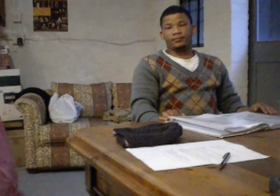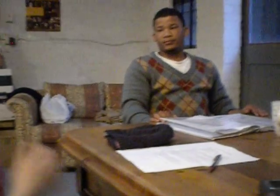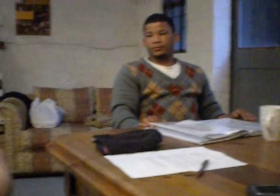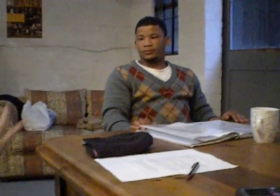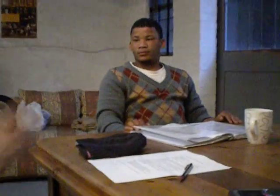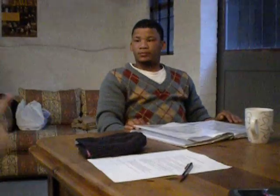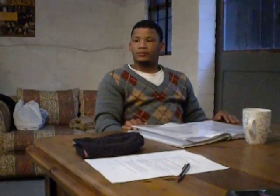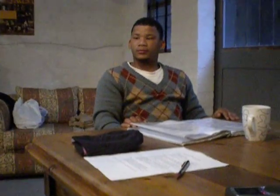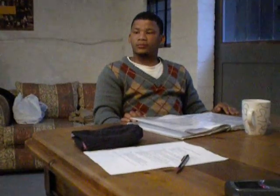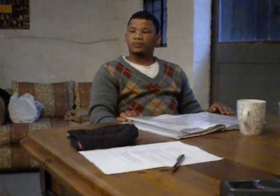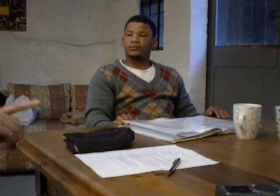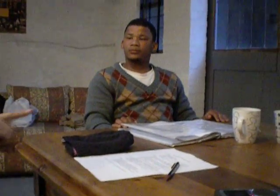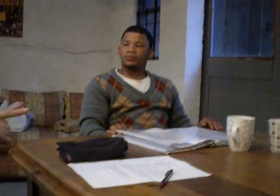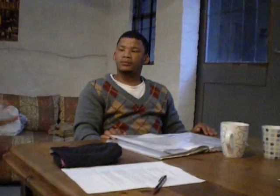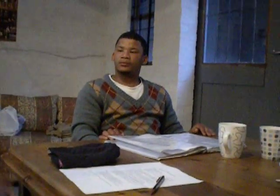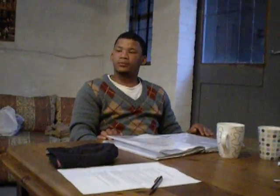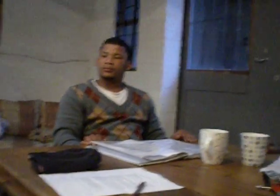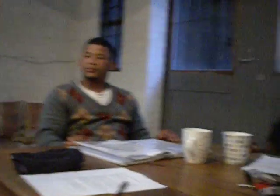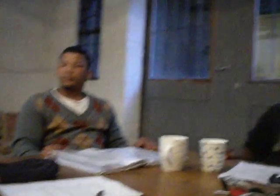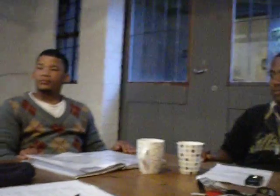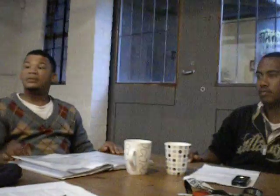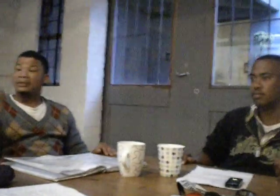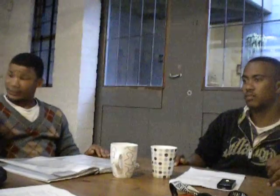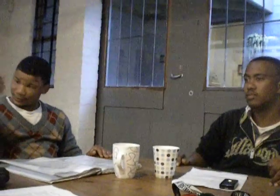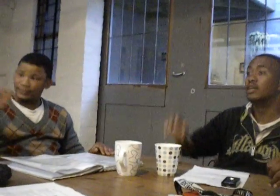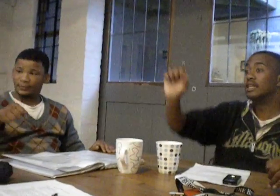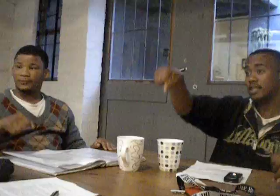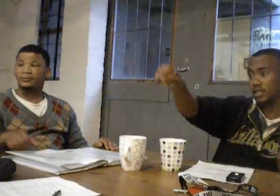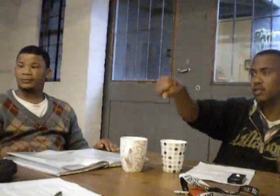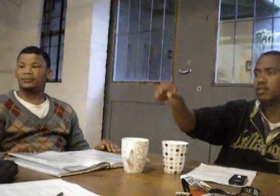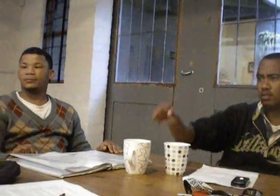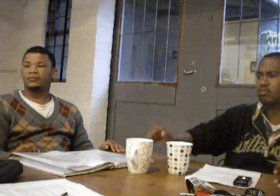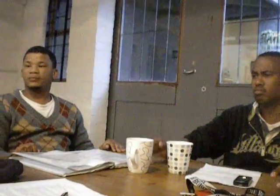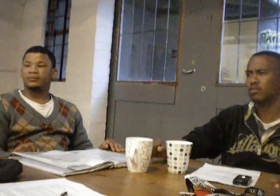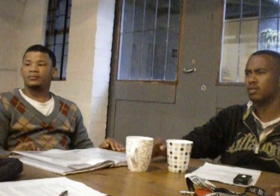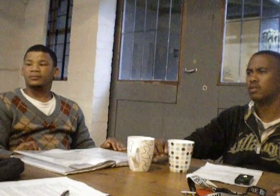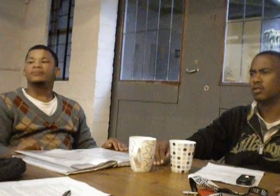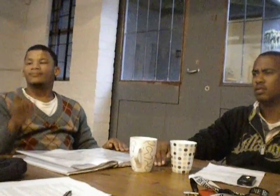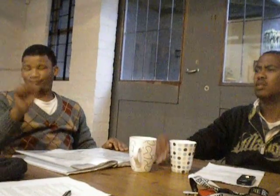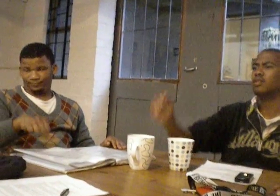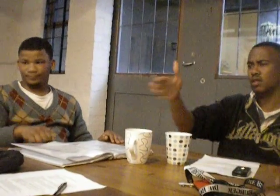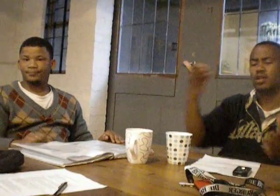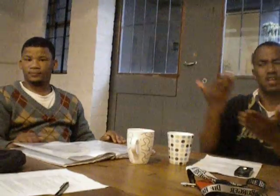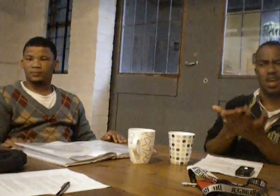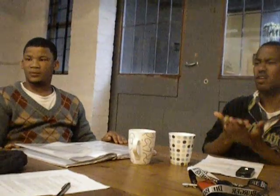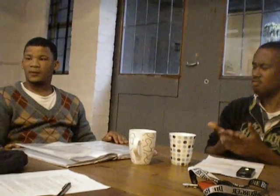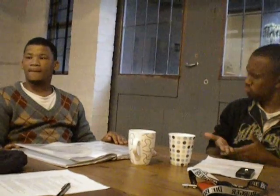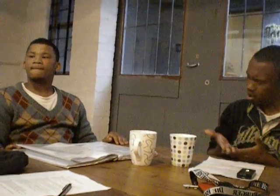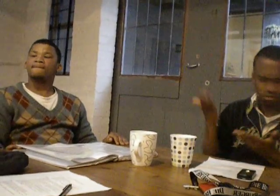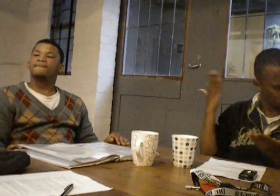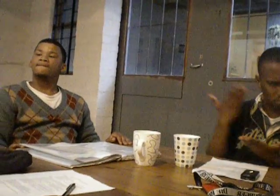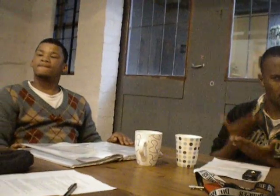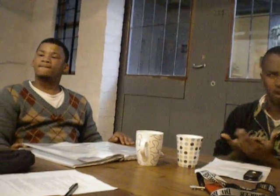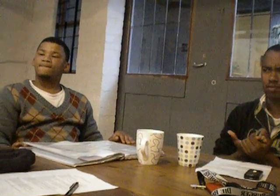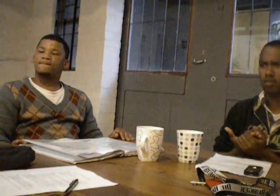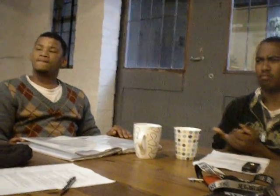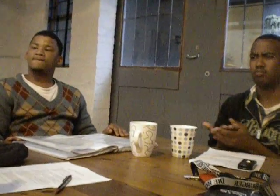same tools of working through pictures and show and tell and, you know, only introduce scripts later